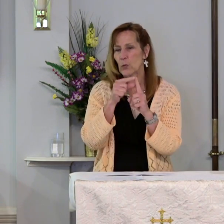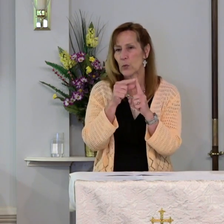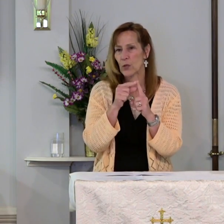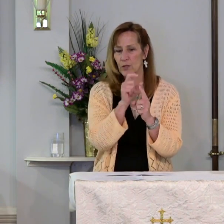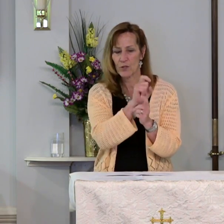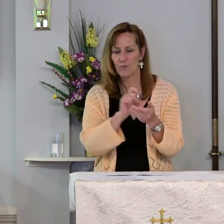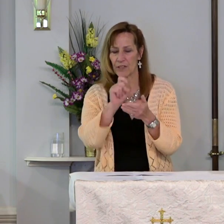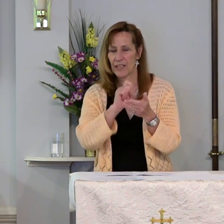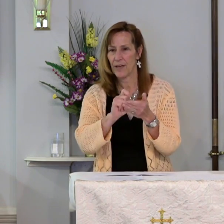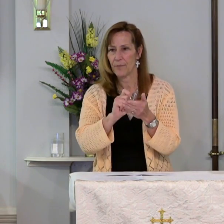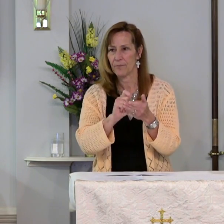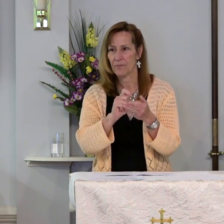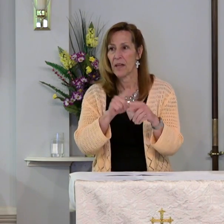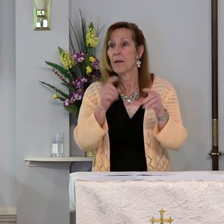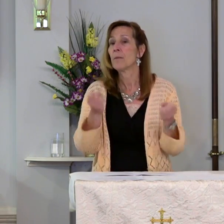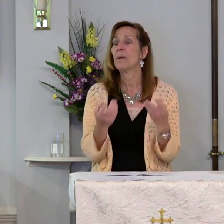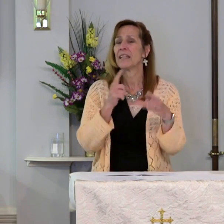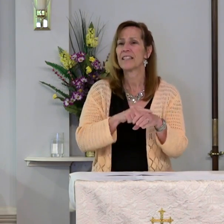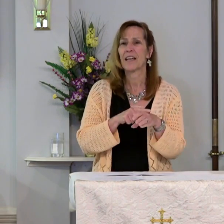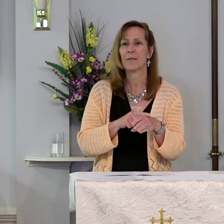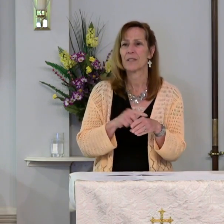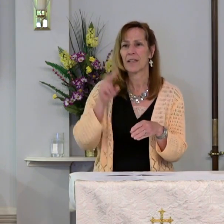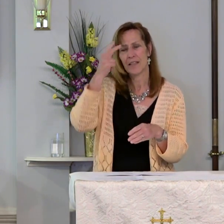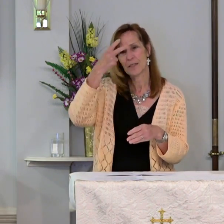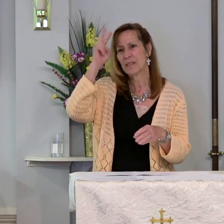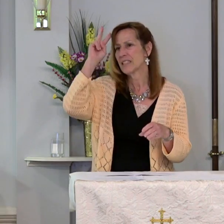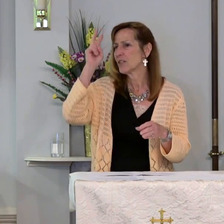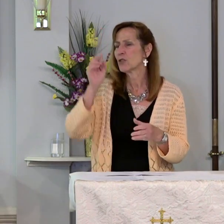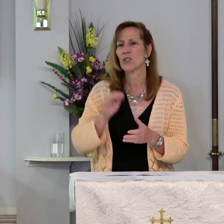But all too often I think it's misunderstood.